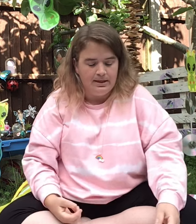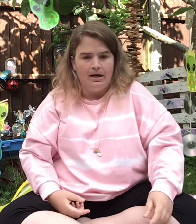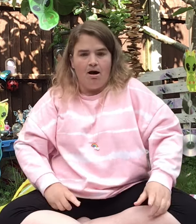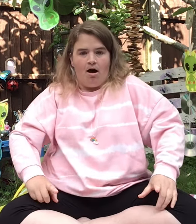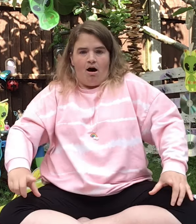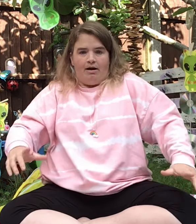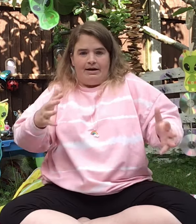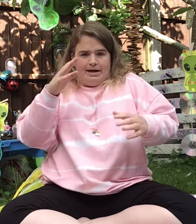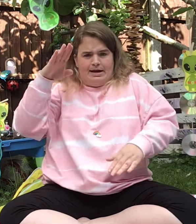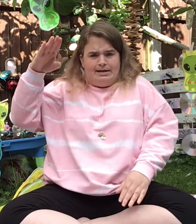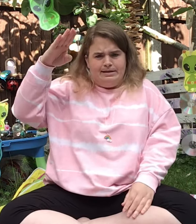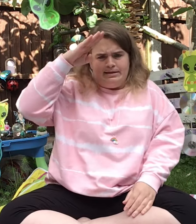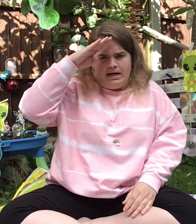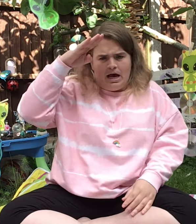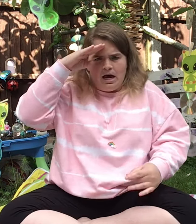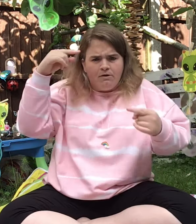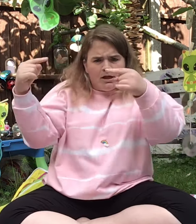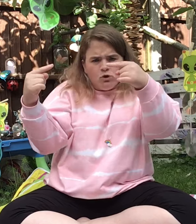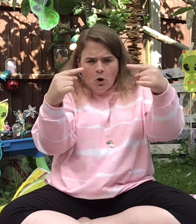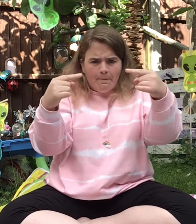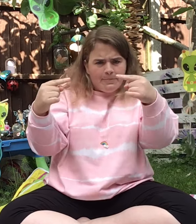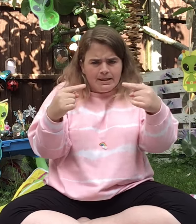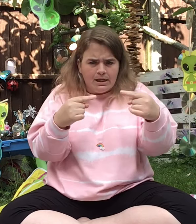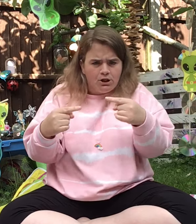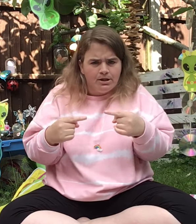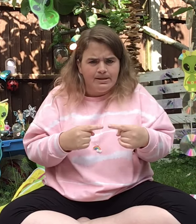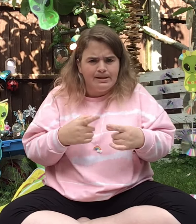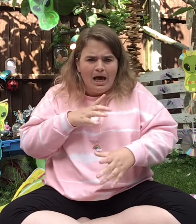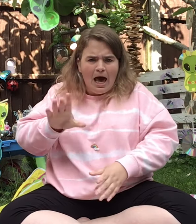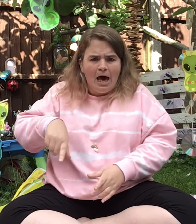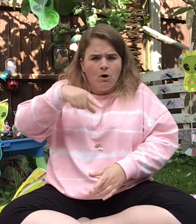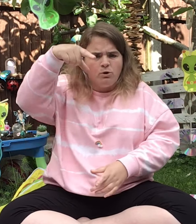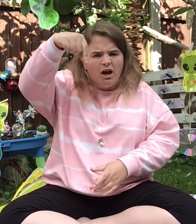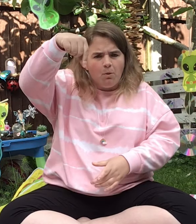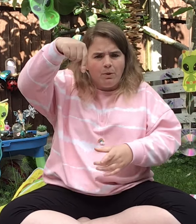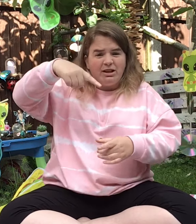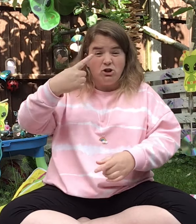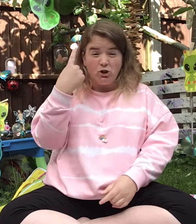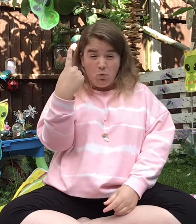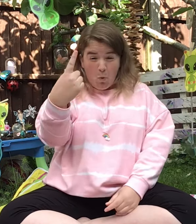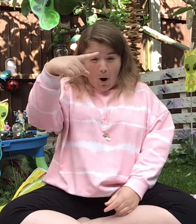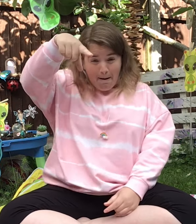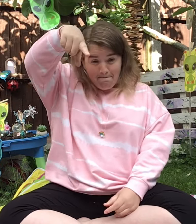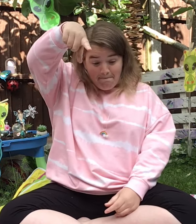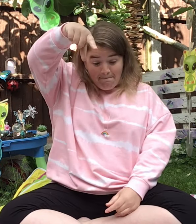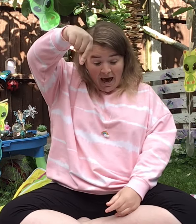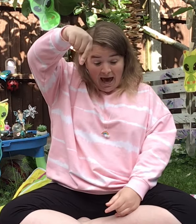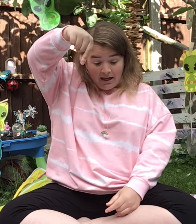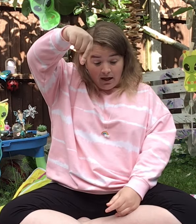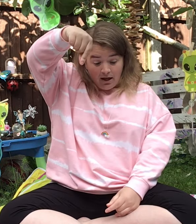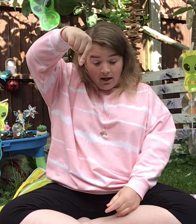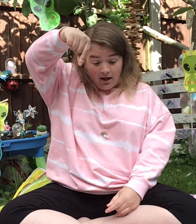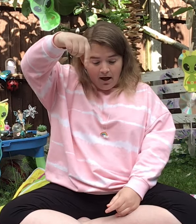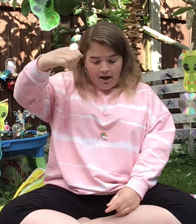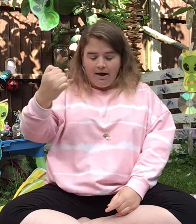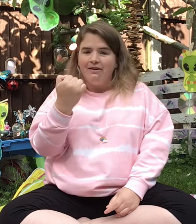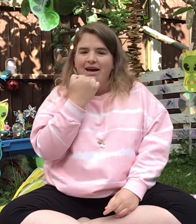In daring competitions held up with just one peg. They